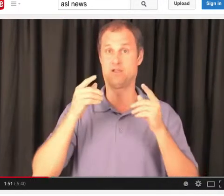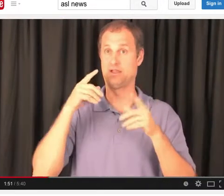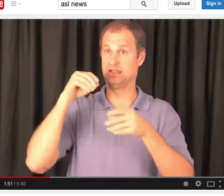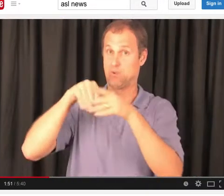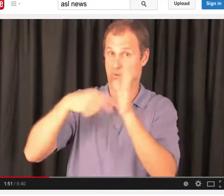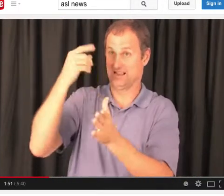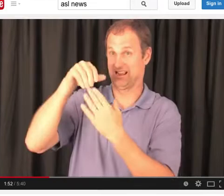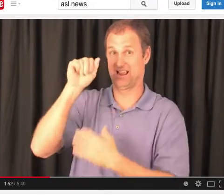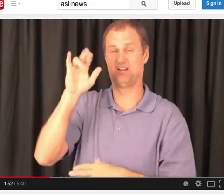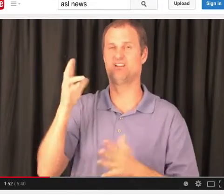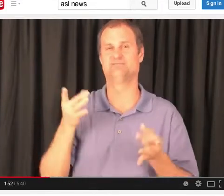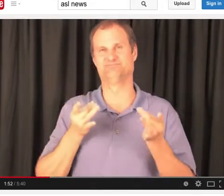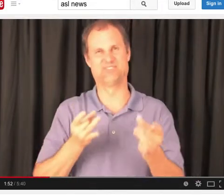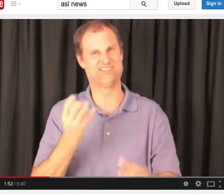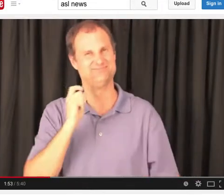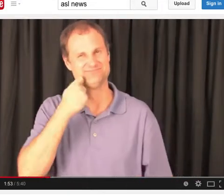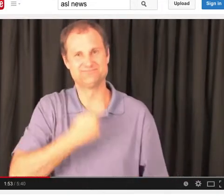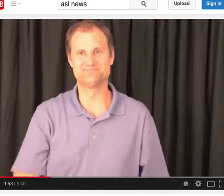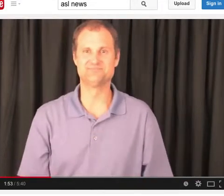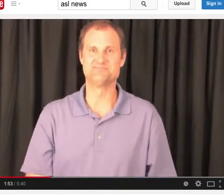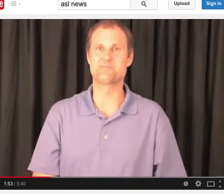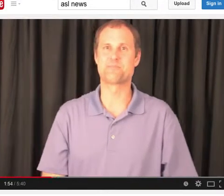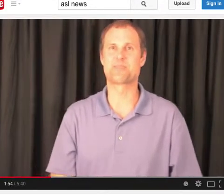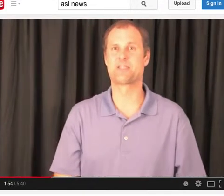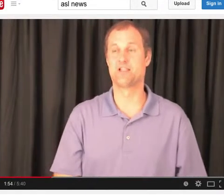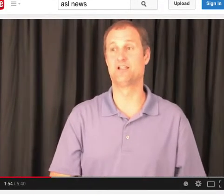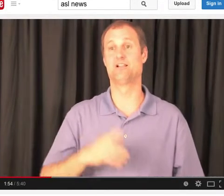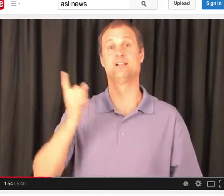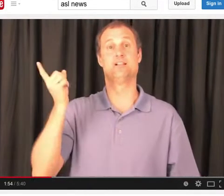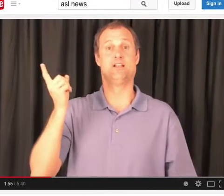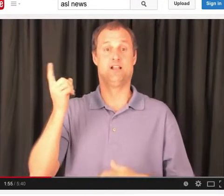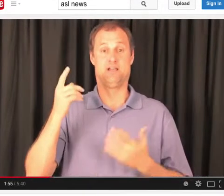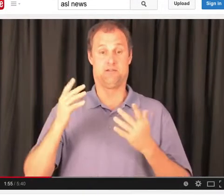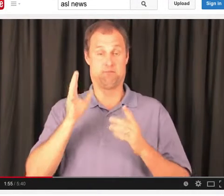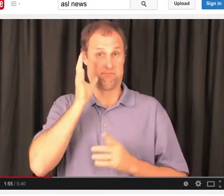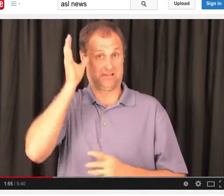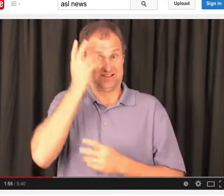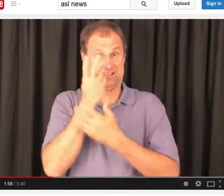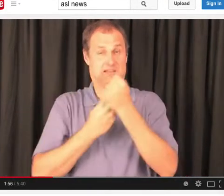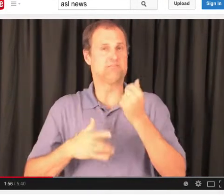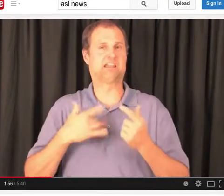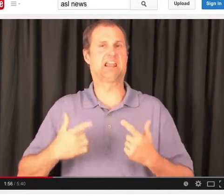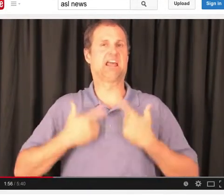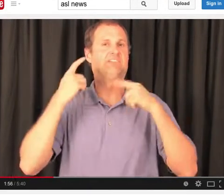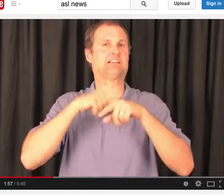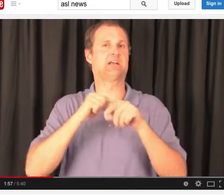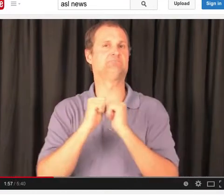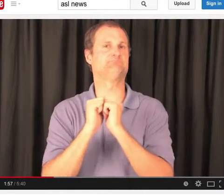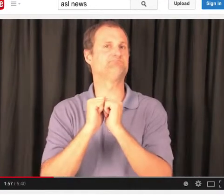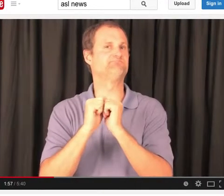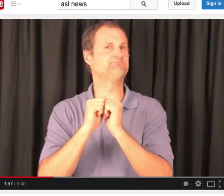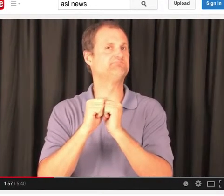land because of their large wingspan. However, once they are in the air flying, they are very polished flyers.